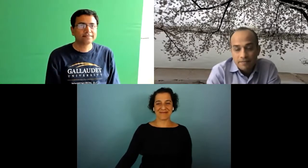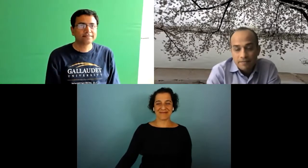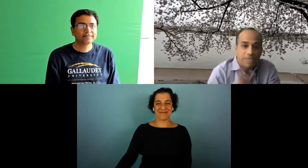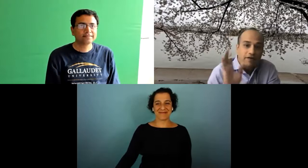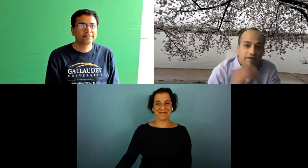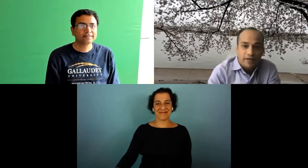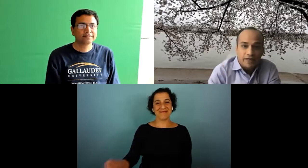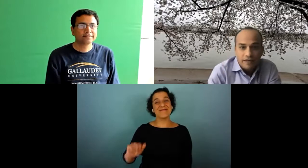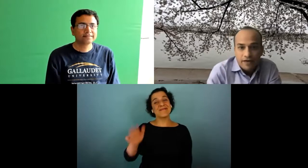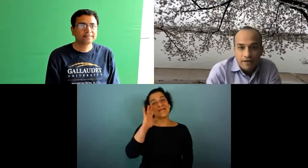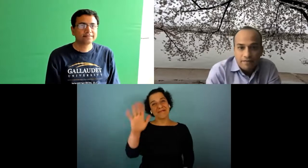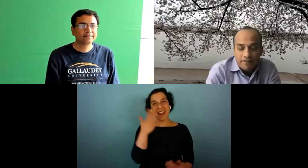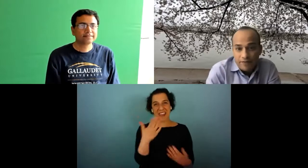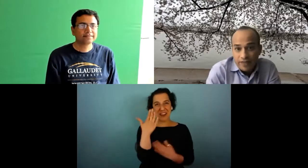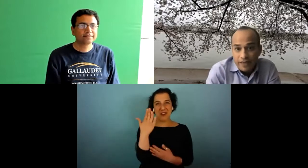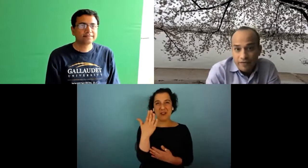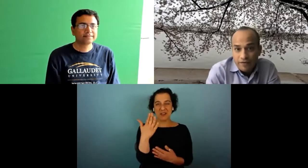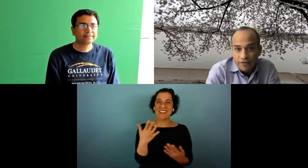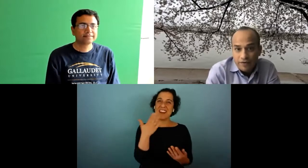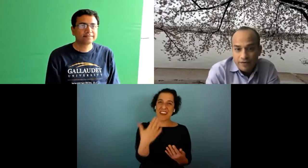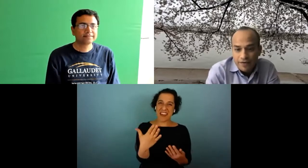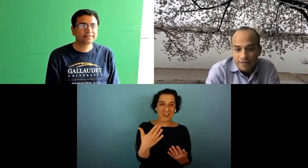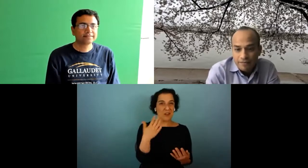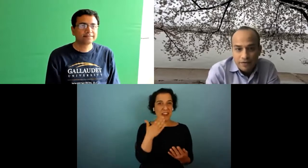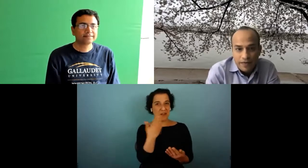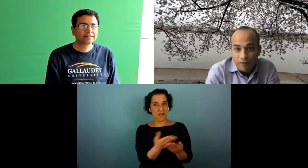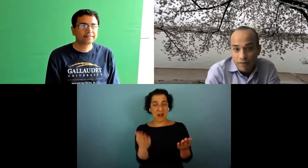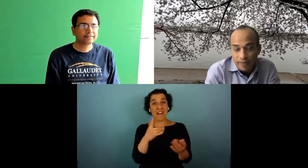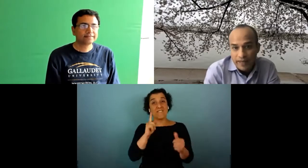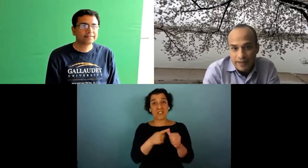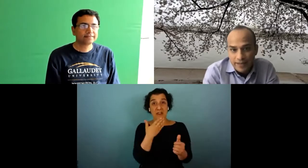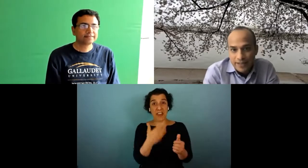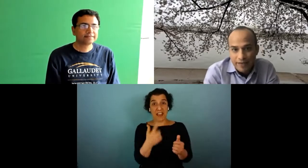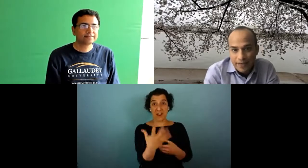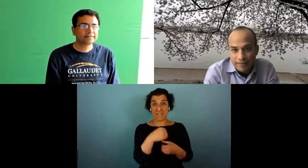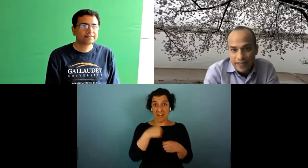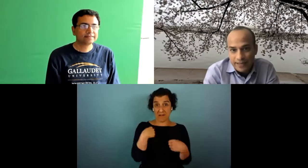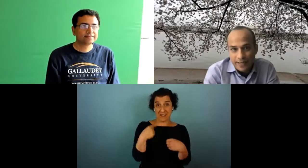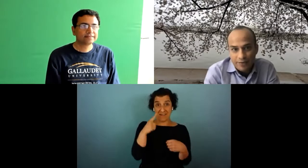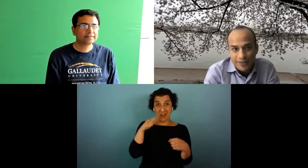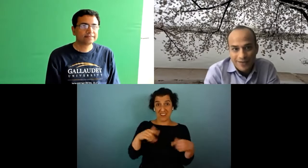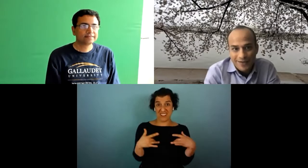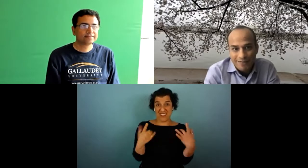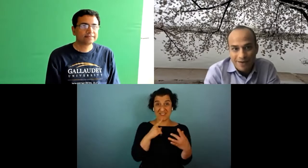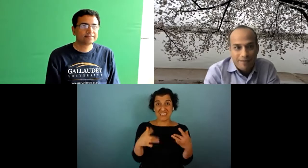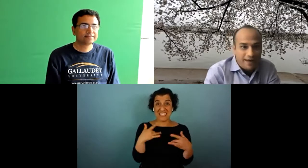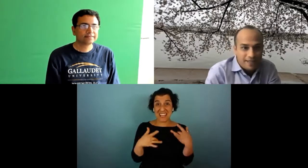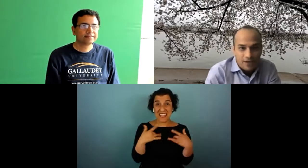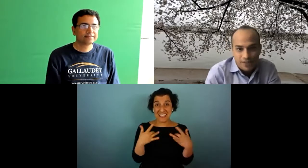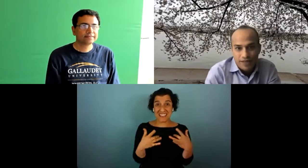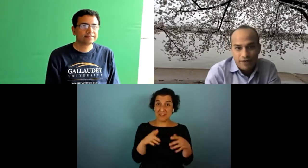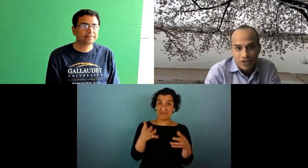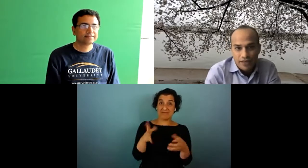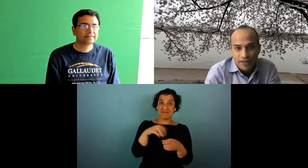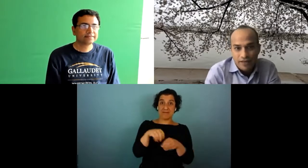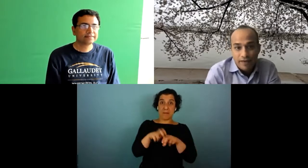um thank you everybody um first of all thank you for um you know involving me in this event i'm very excited to be a panelist